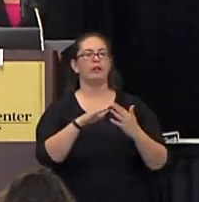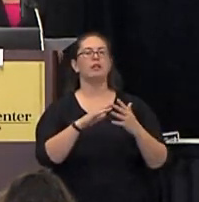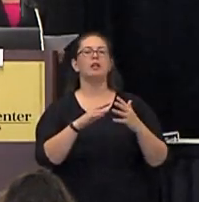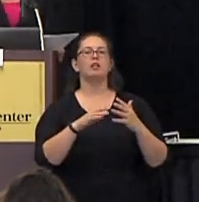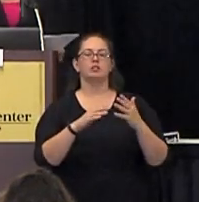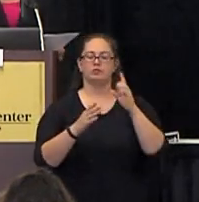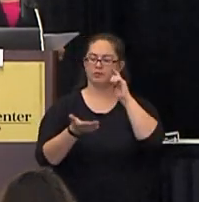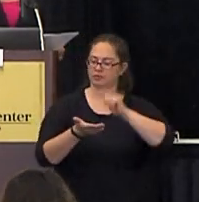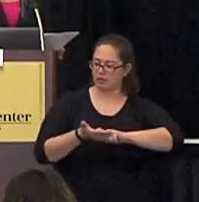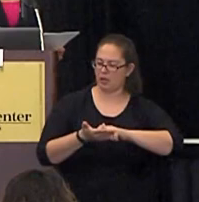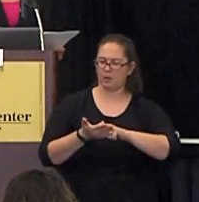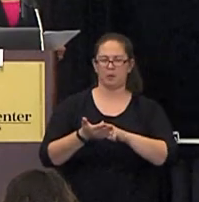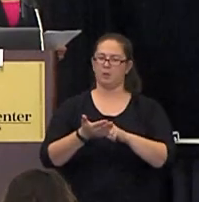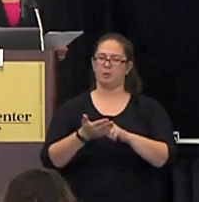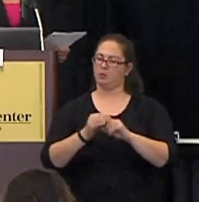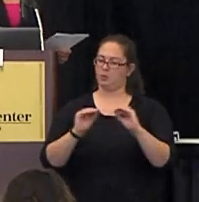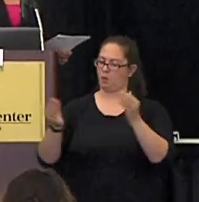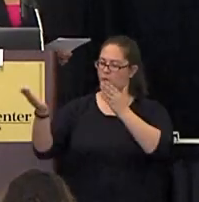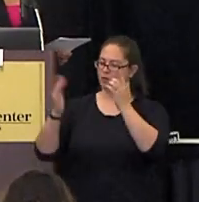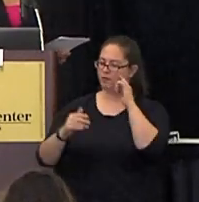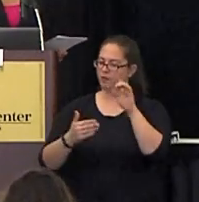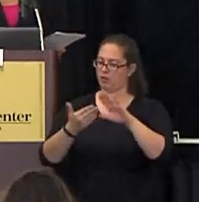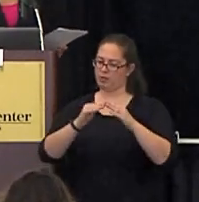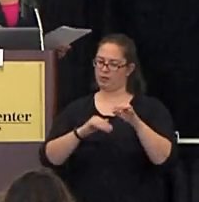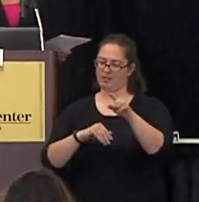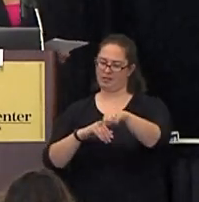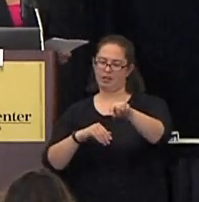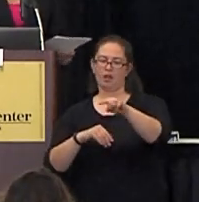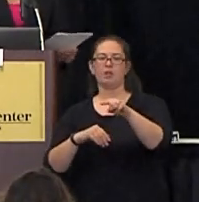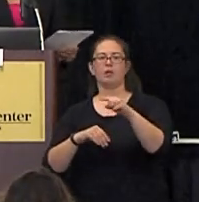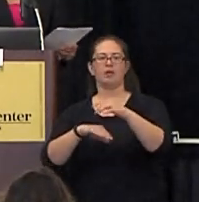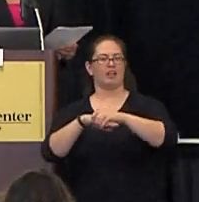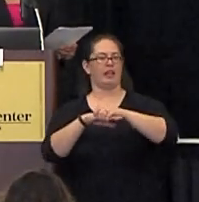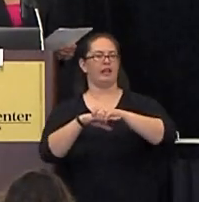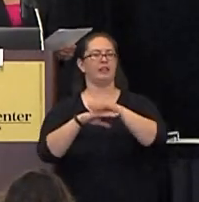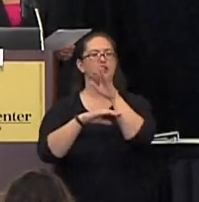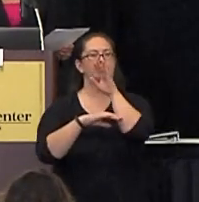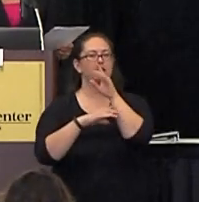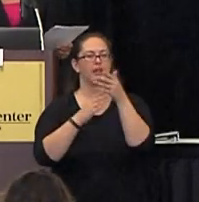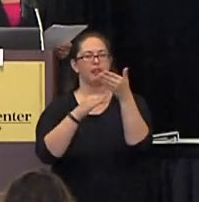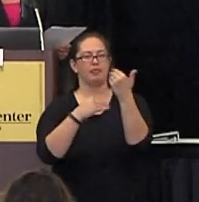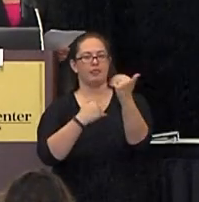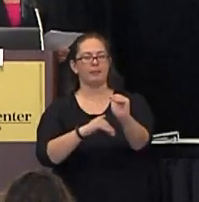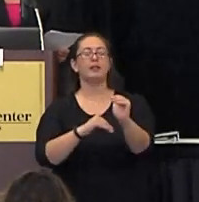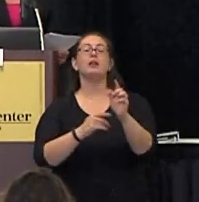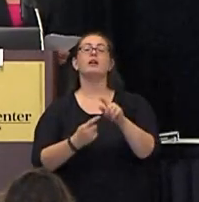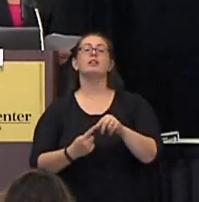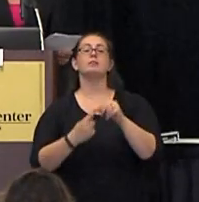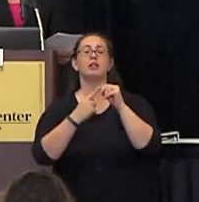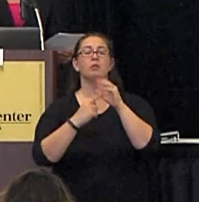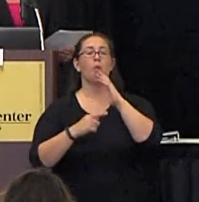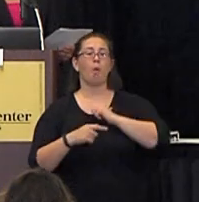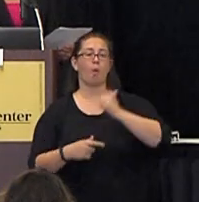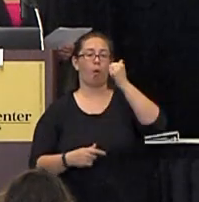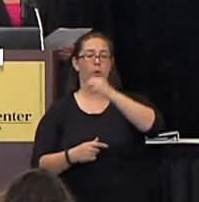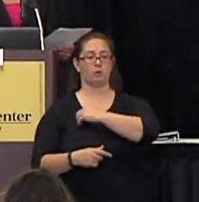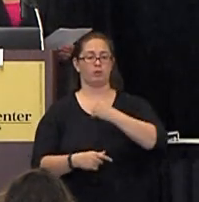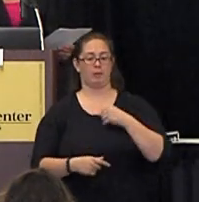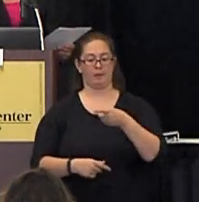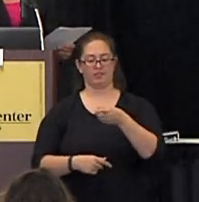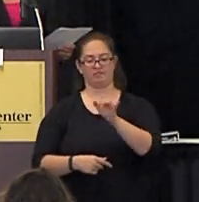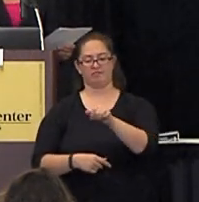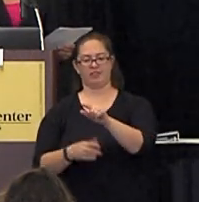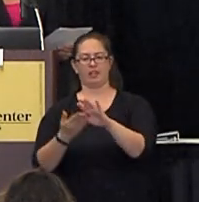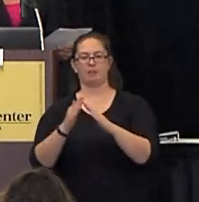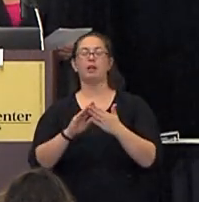gap in services for the communities where english speaking was limited especially for older members of those communities